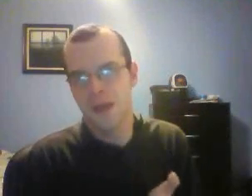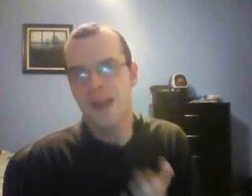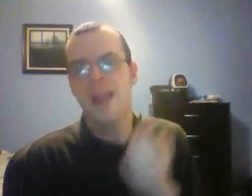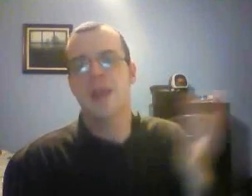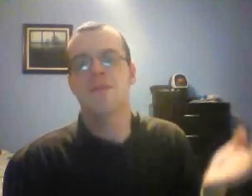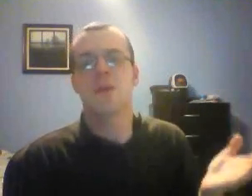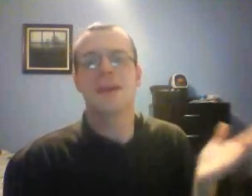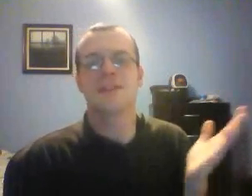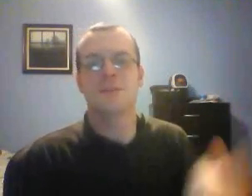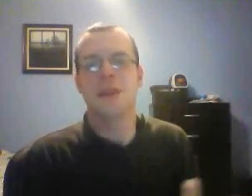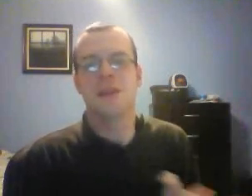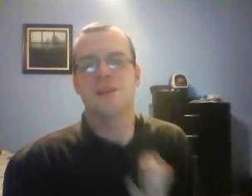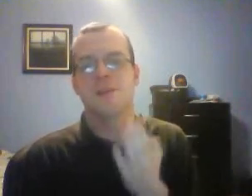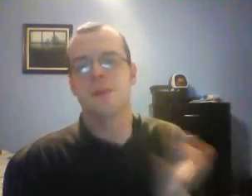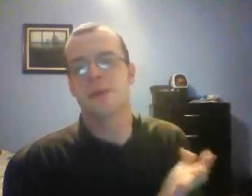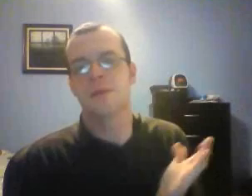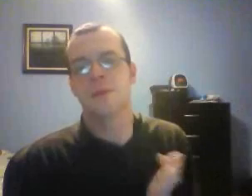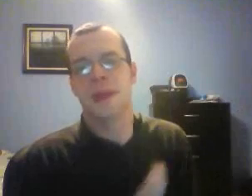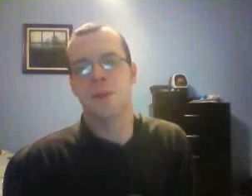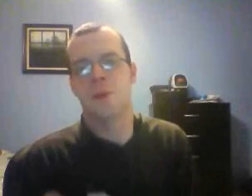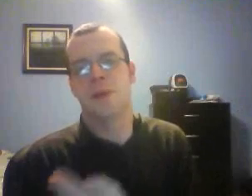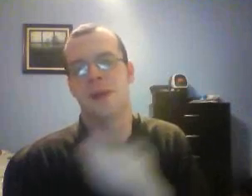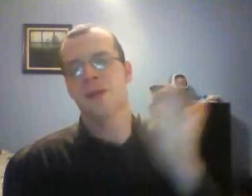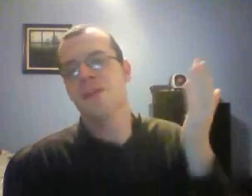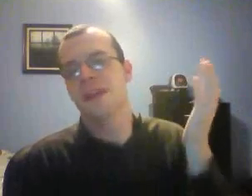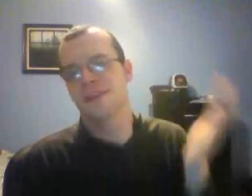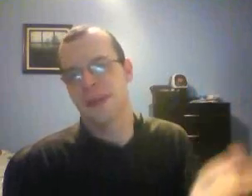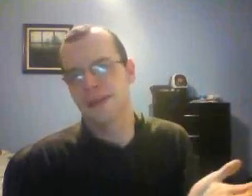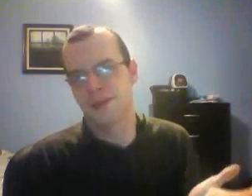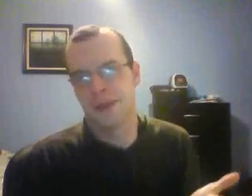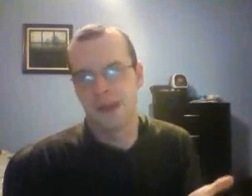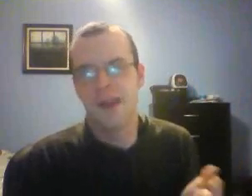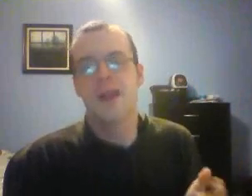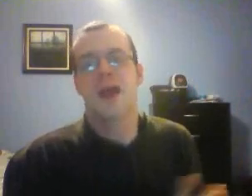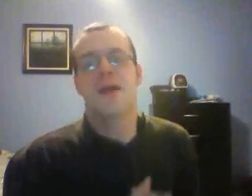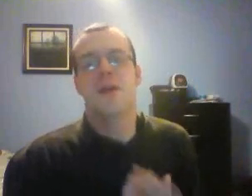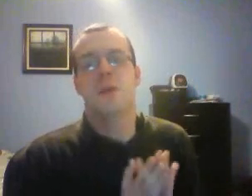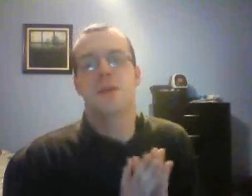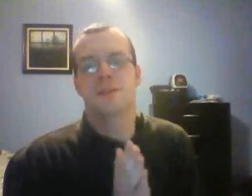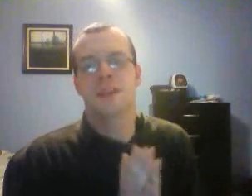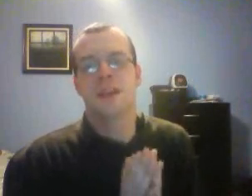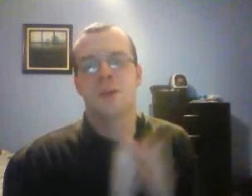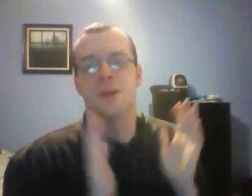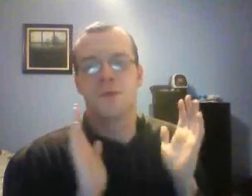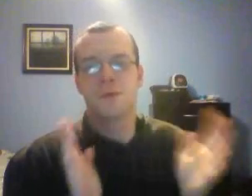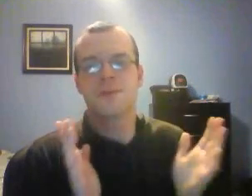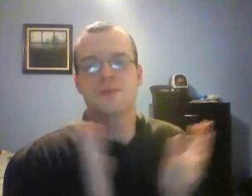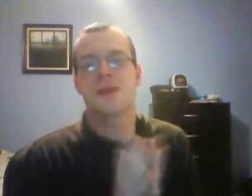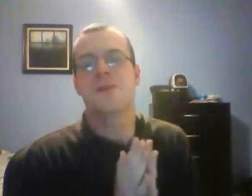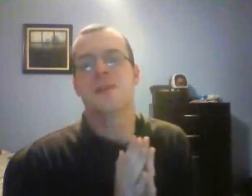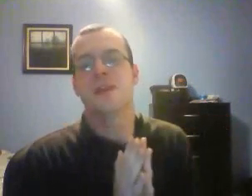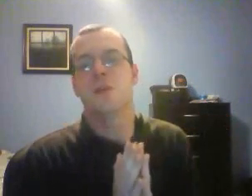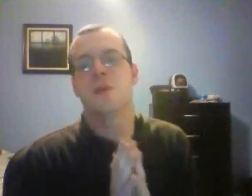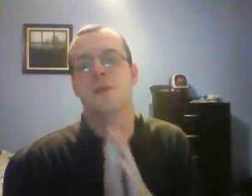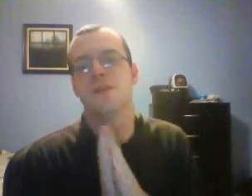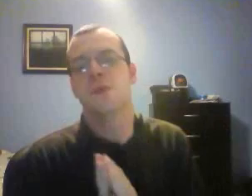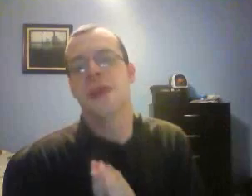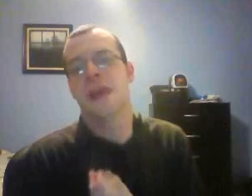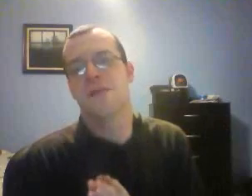have various opinions of WWE Network, but I love the expansion that we are seeing. You when you first subscribed to the network about two and a half